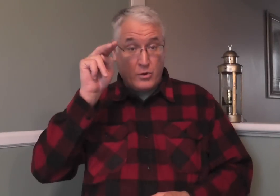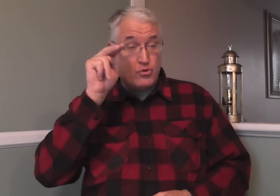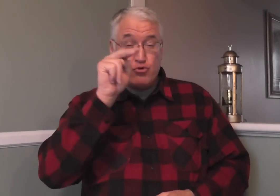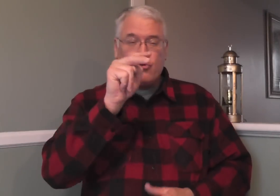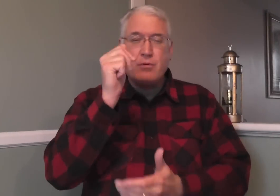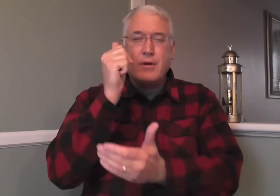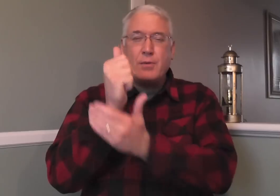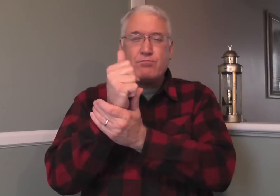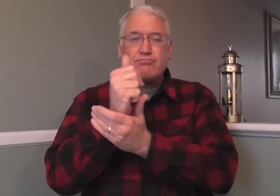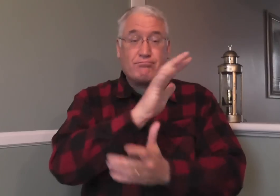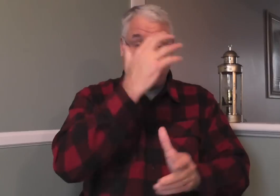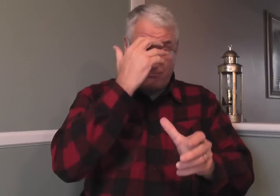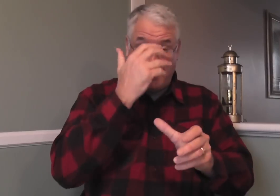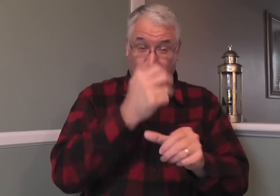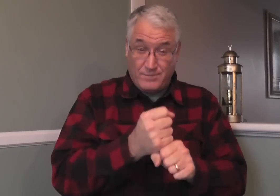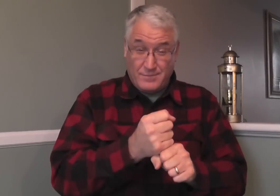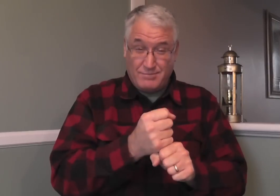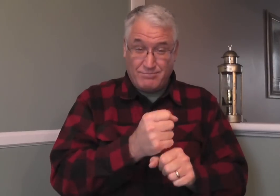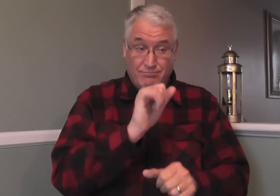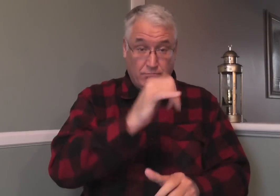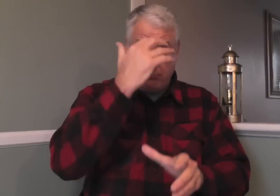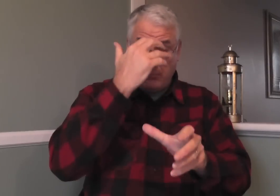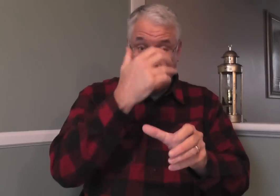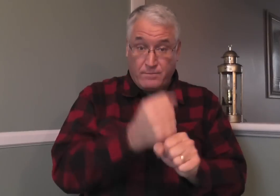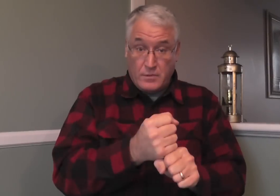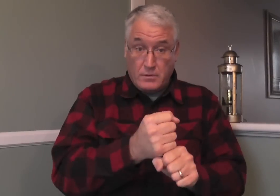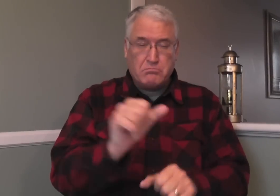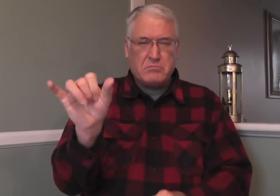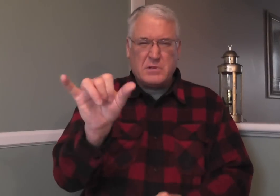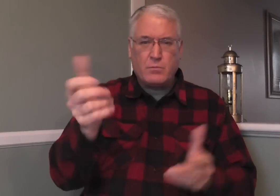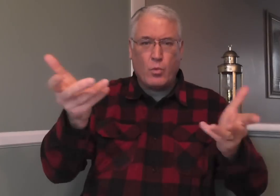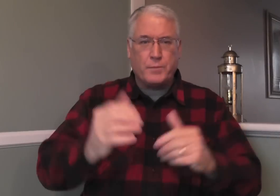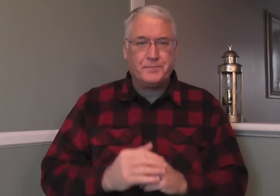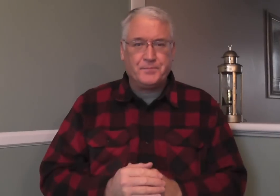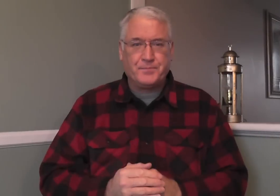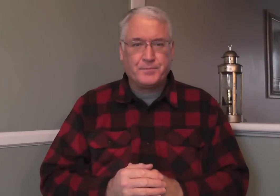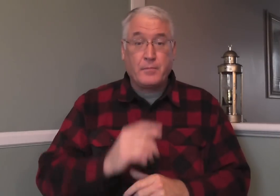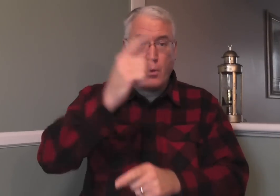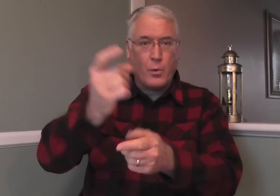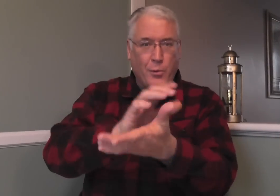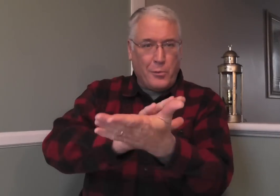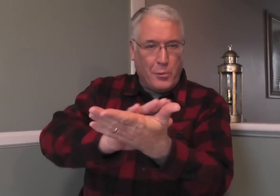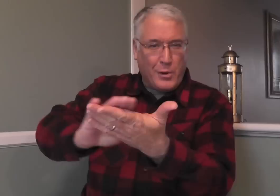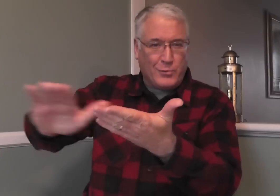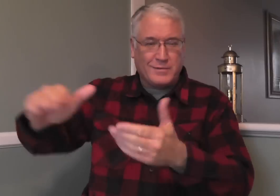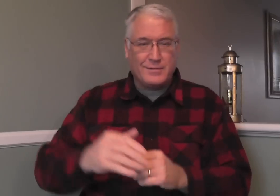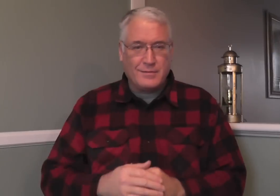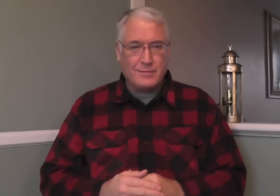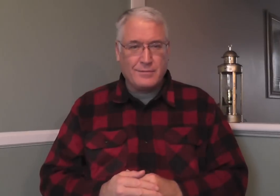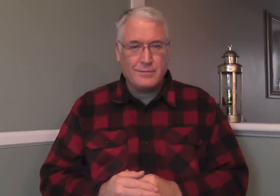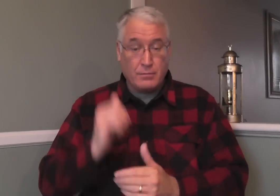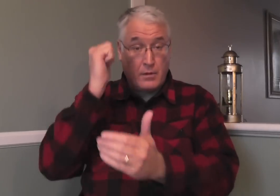God looked at Abraham's faith in him. What did he see it as? Righteousness.